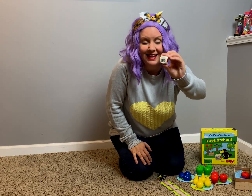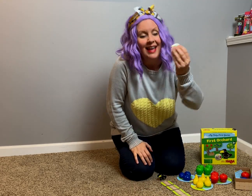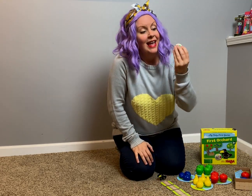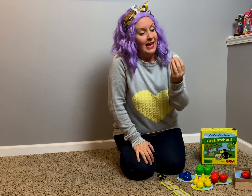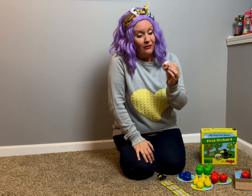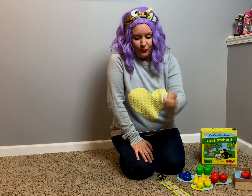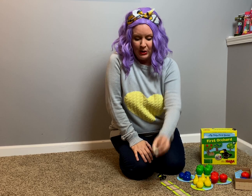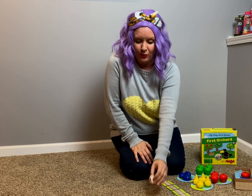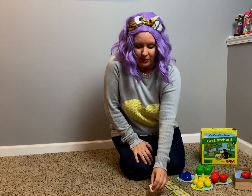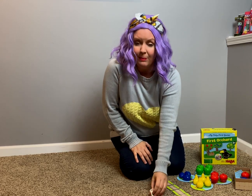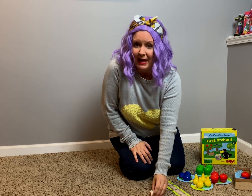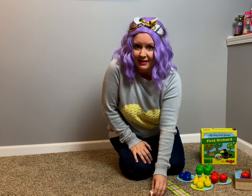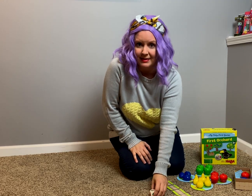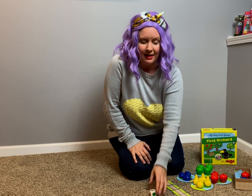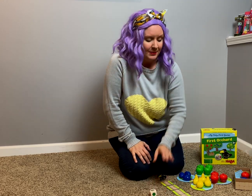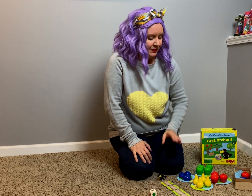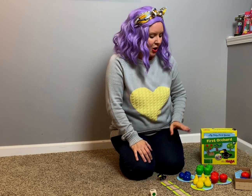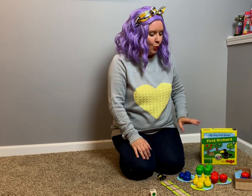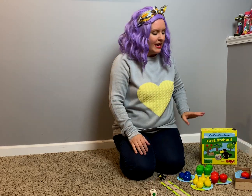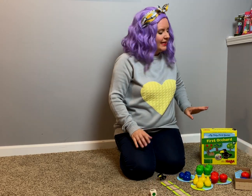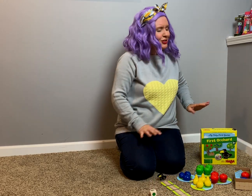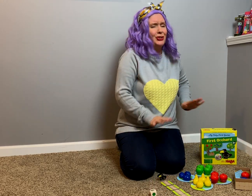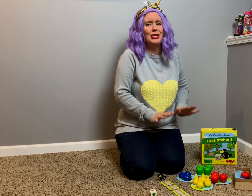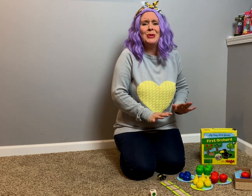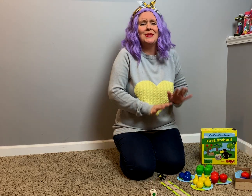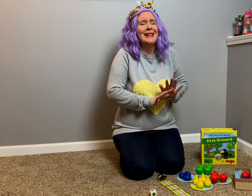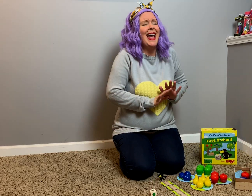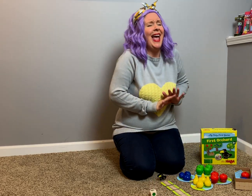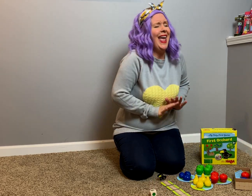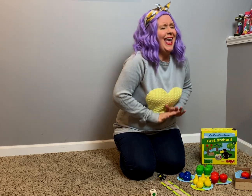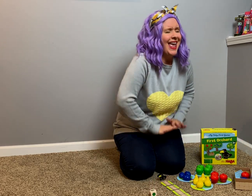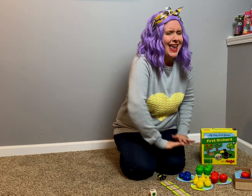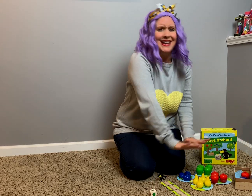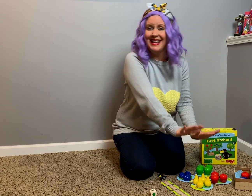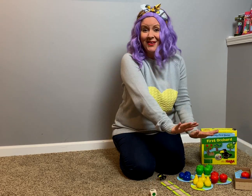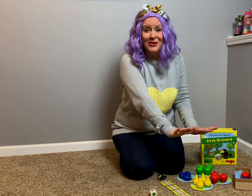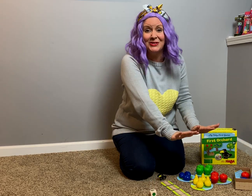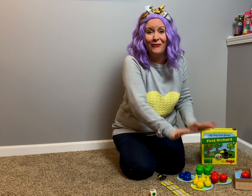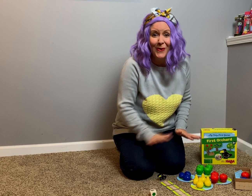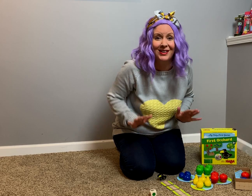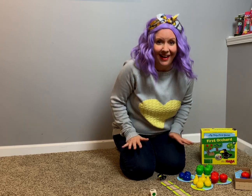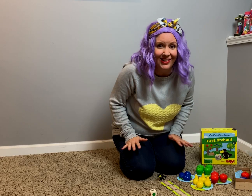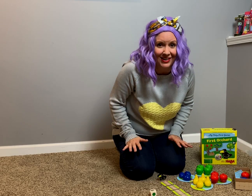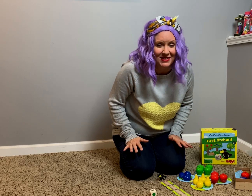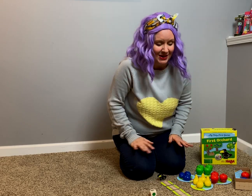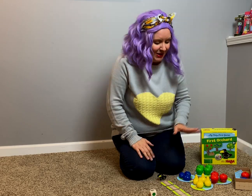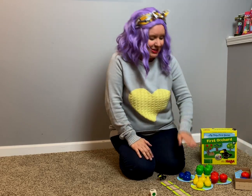If we roll the basket, we get to choose any of those four colors to